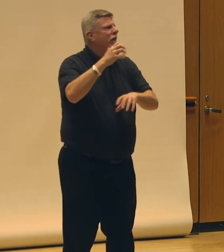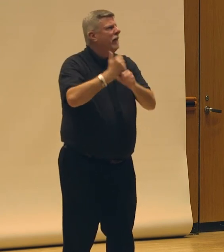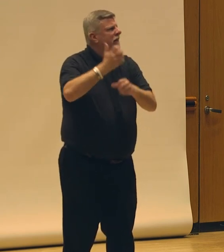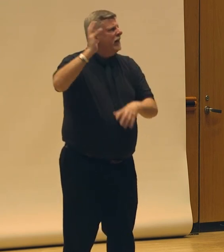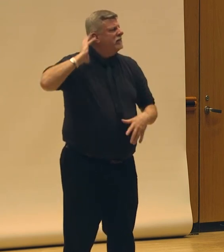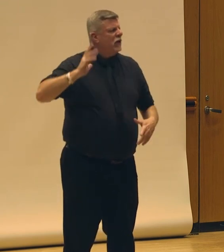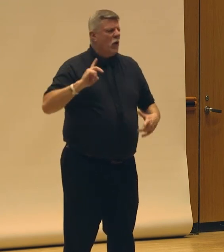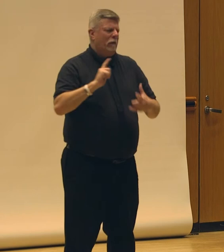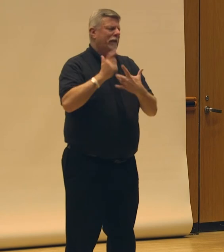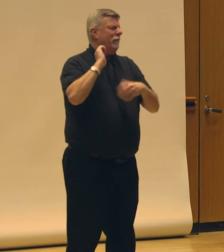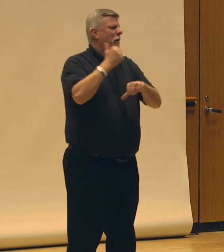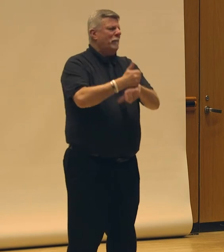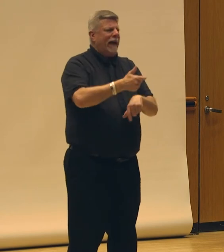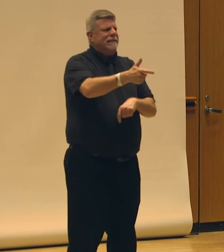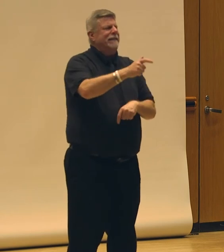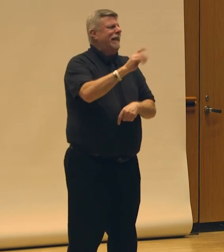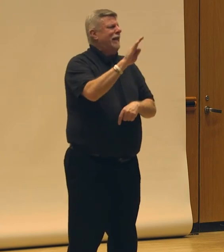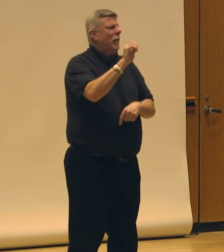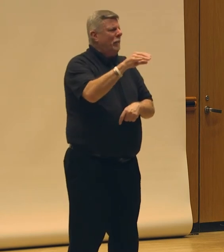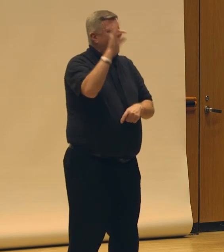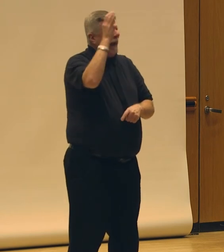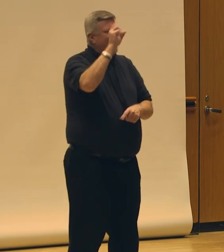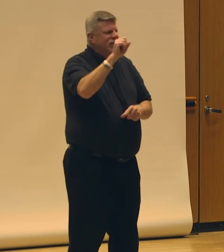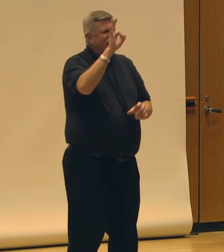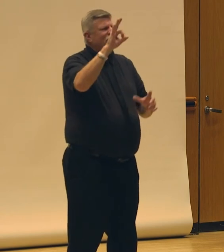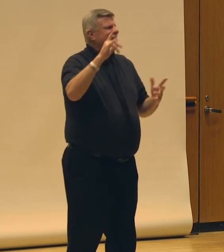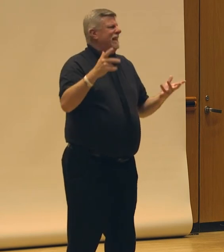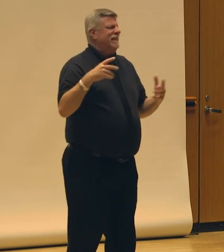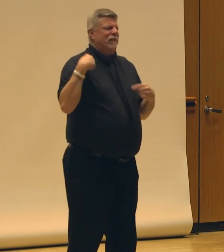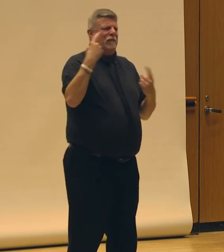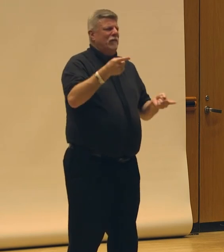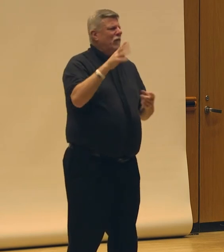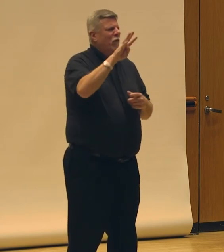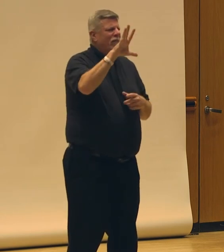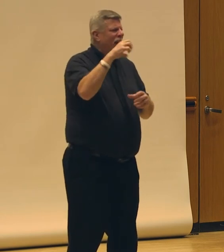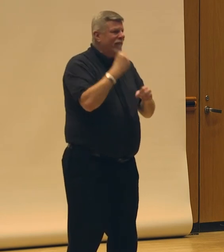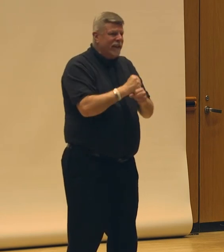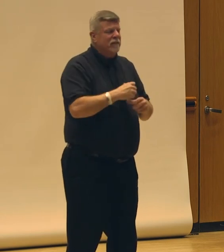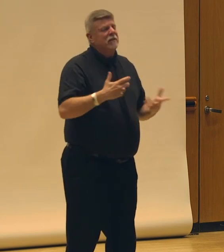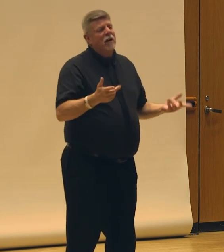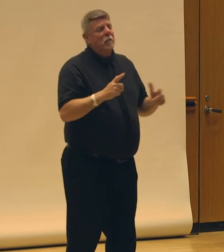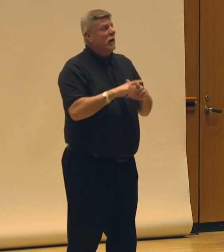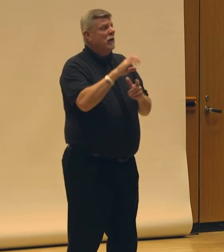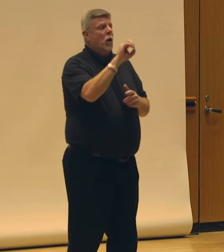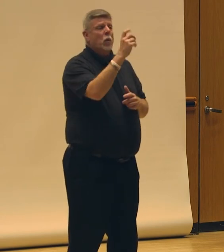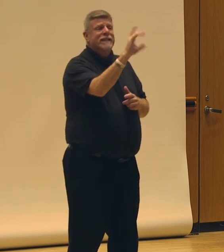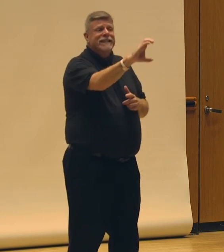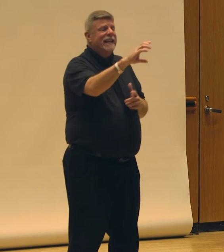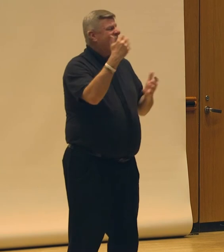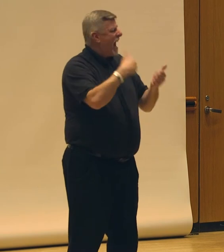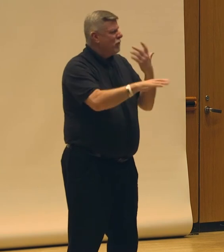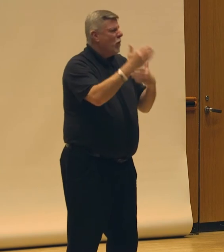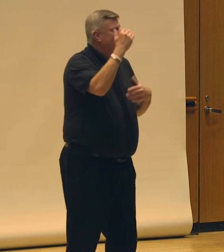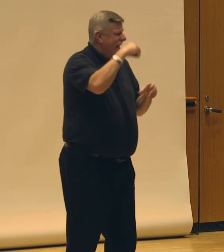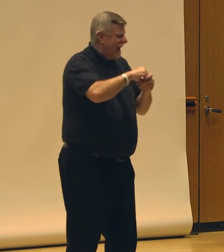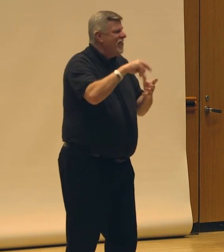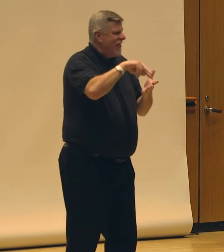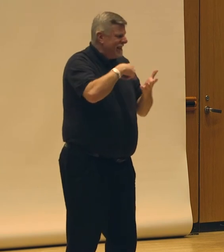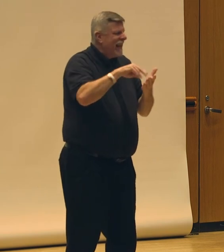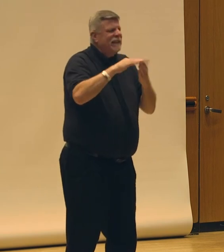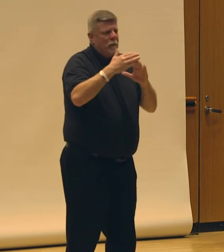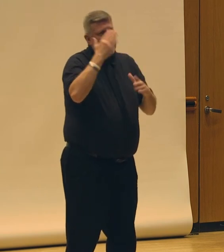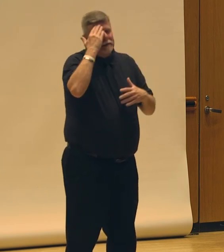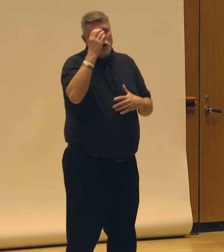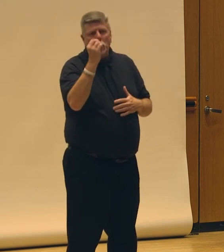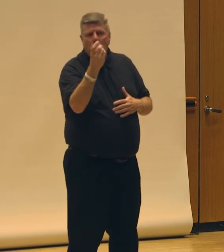They've been based in the Bay for, like, 35 of those 40 years or whatever it is, like, decades. But ODC, everybody in our dance community knows that